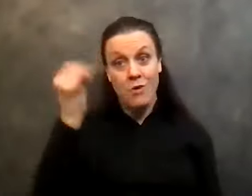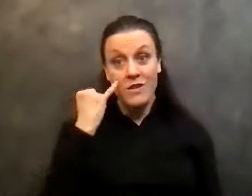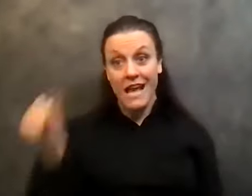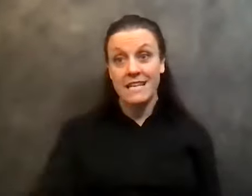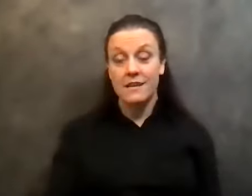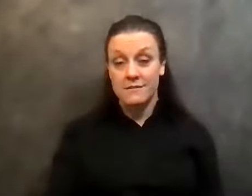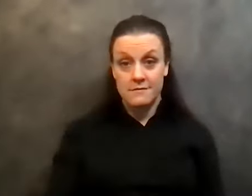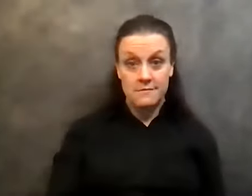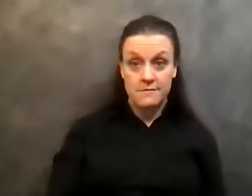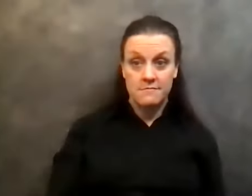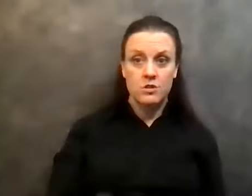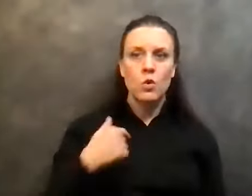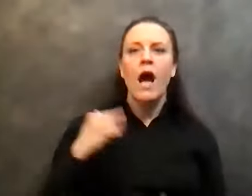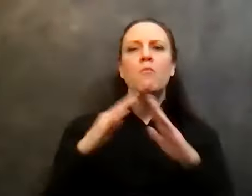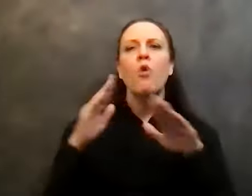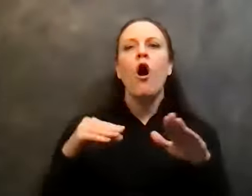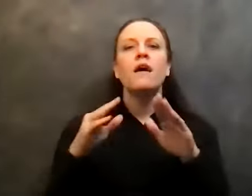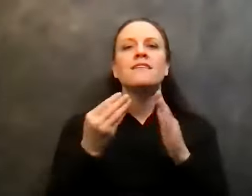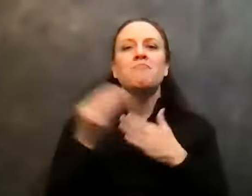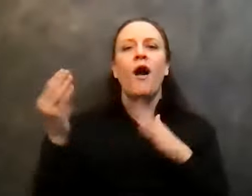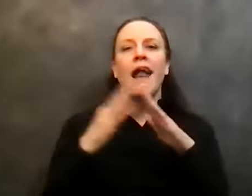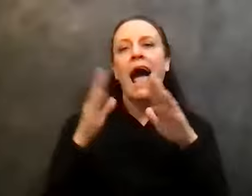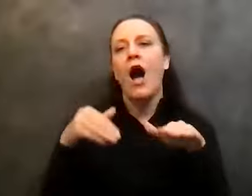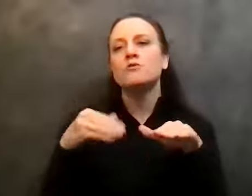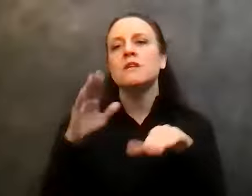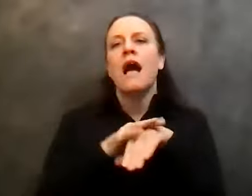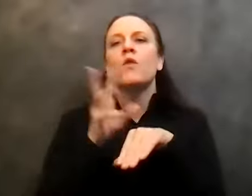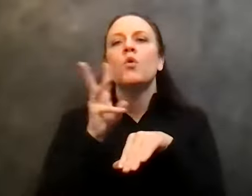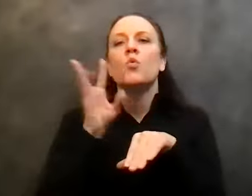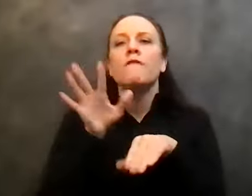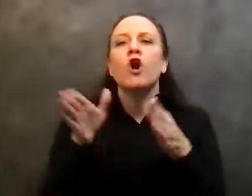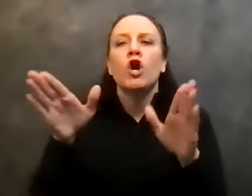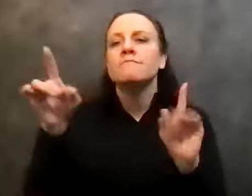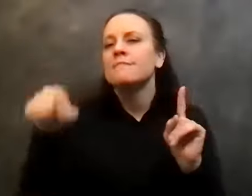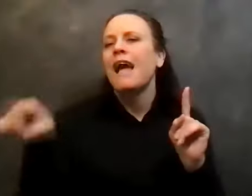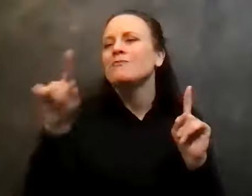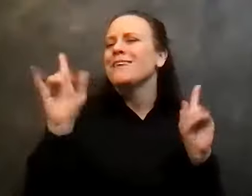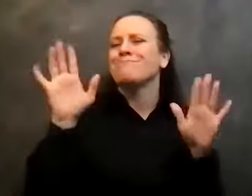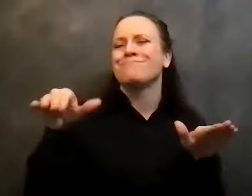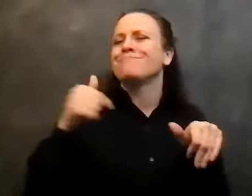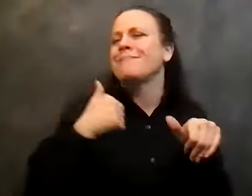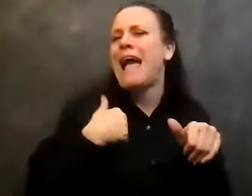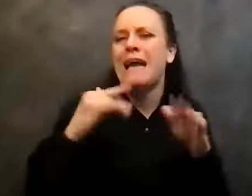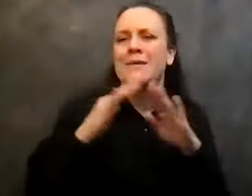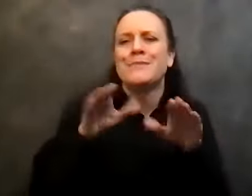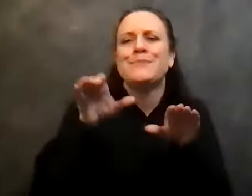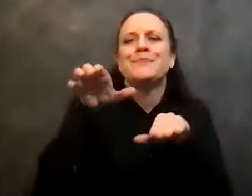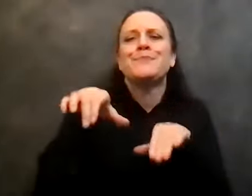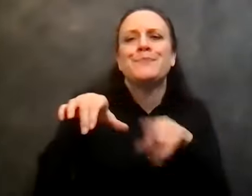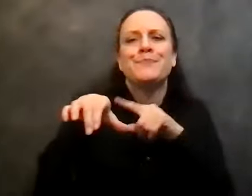over to my house. I bought a little house on a river at this period of time. And it was, it was like idyllic and, you know, a little babbler going by with